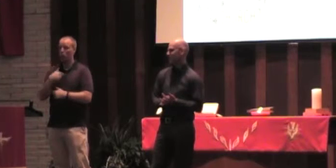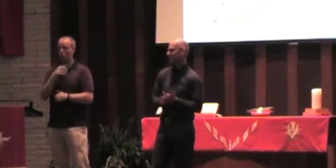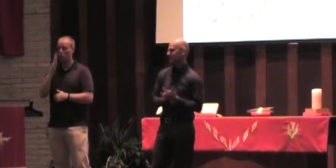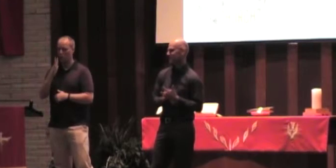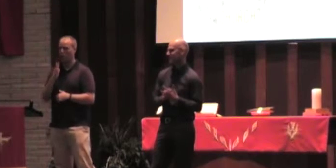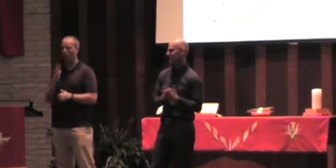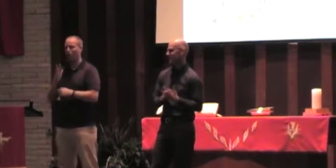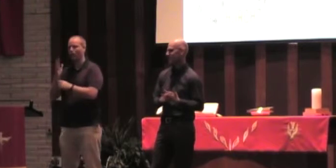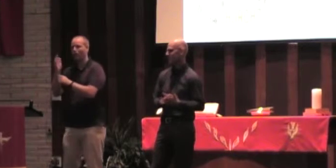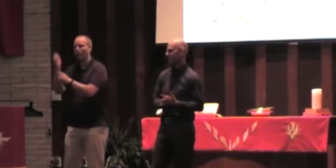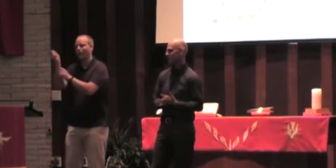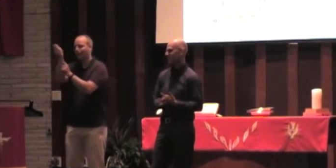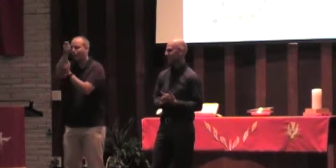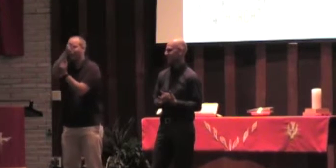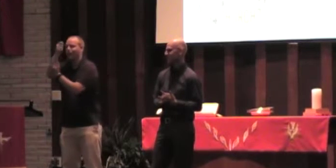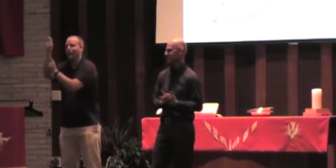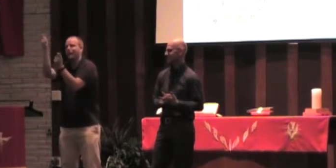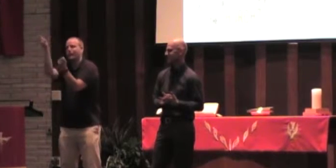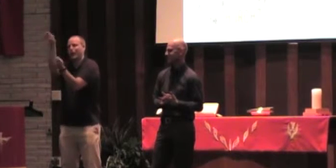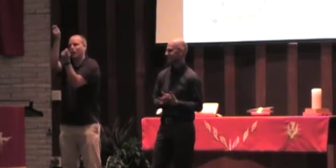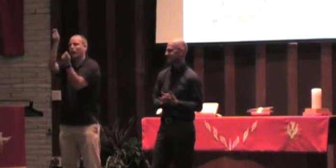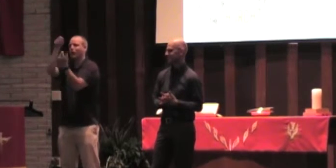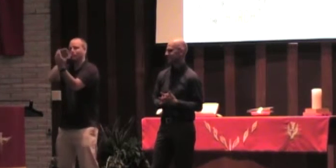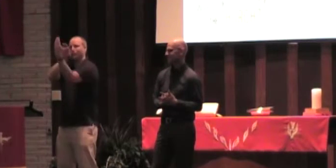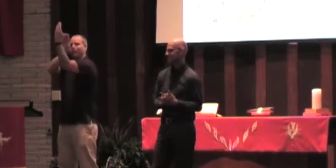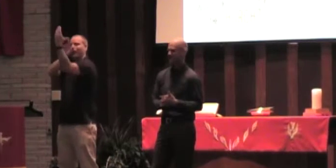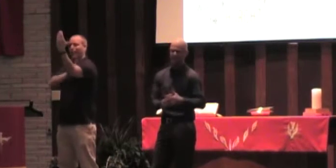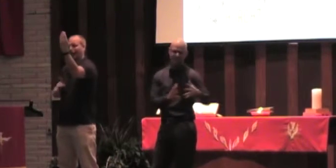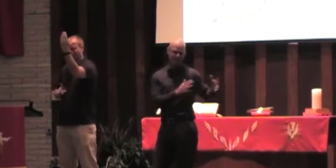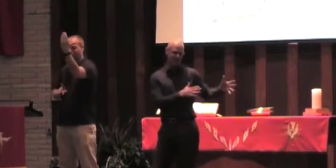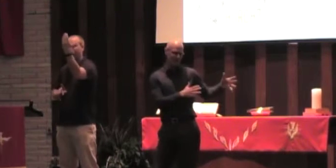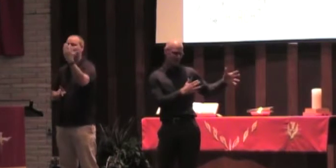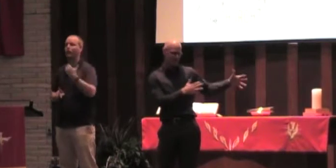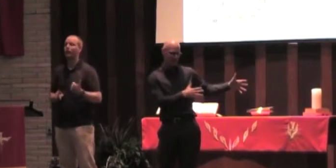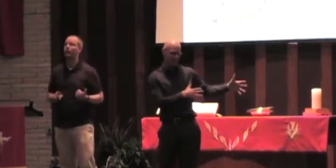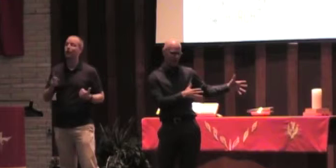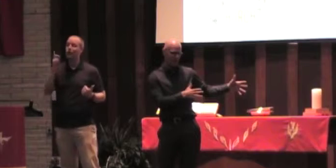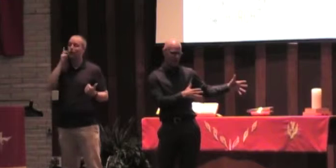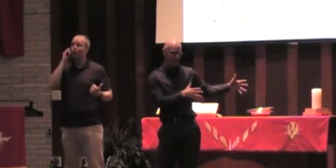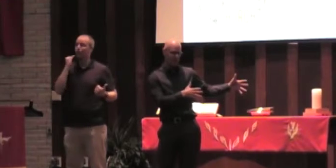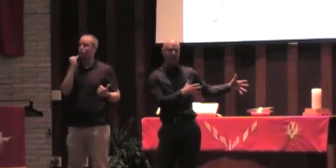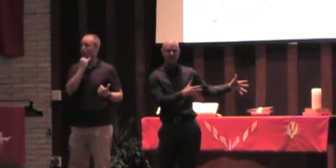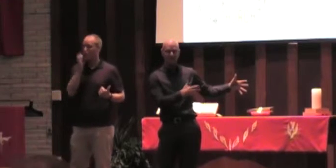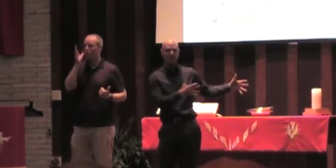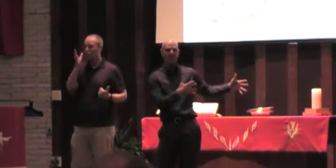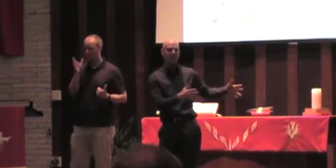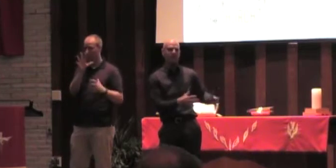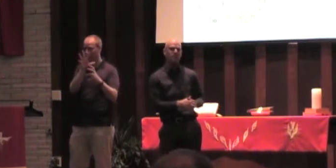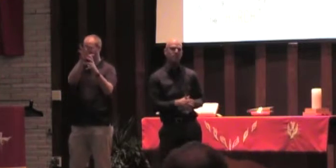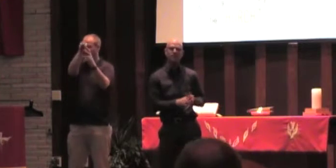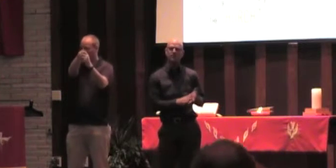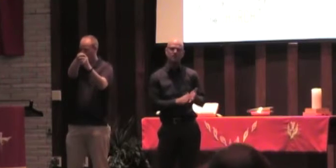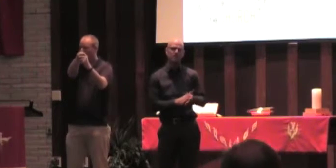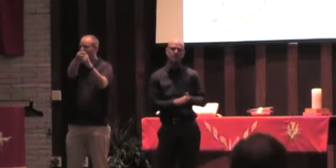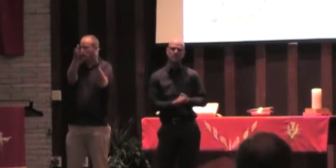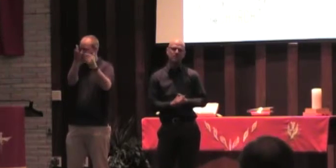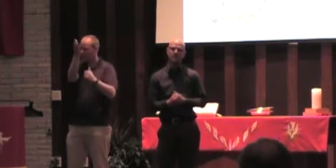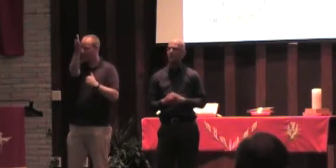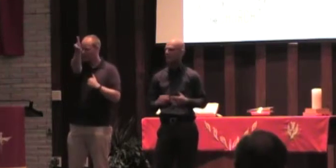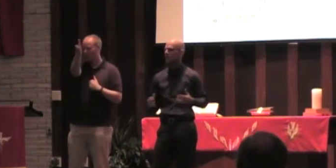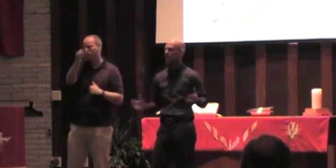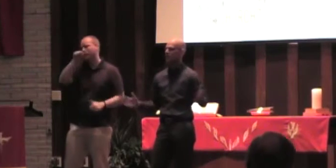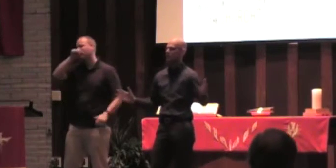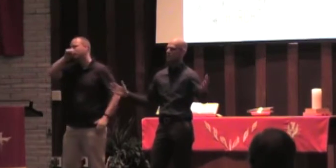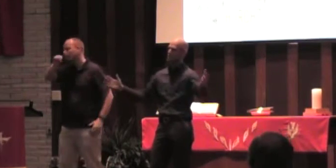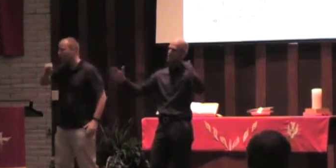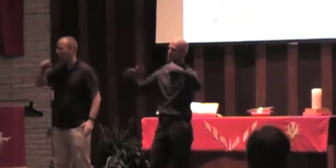palm branches together before the king. Pastor Debbie and Jacob, they'll be participating in the service, and we would